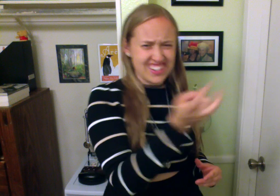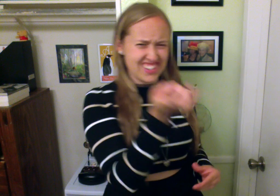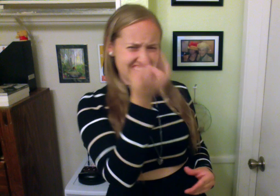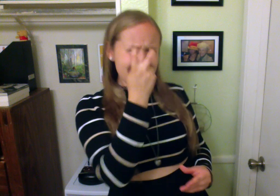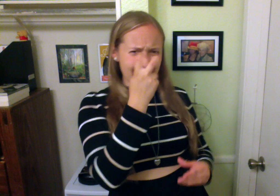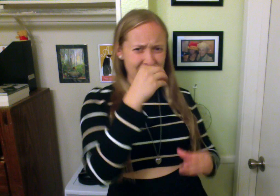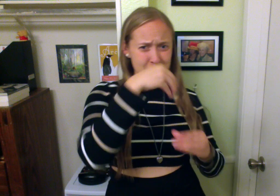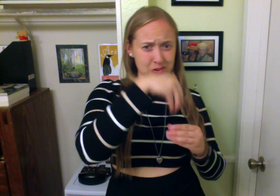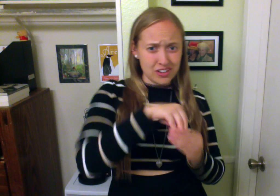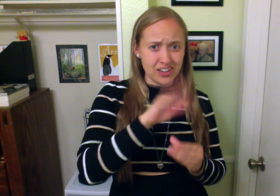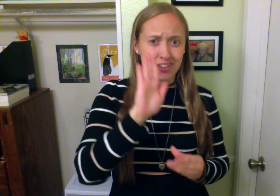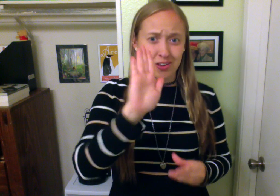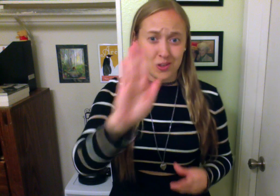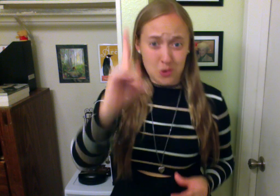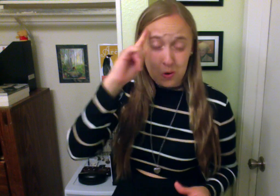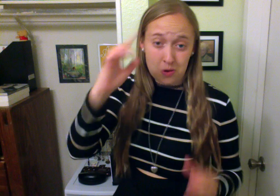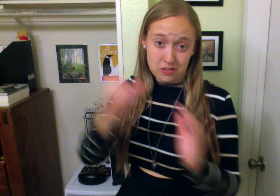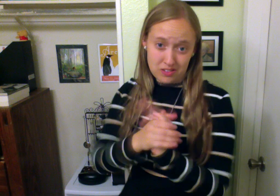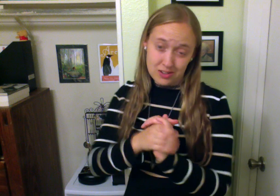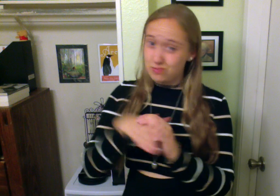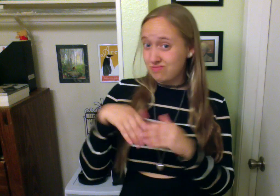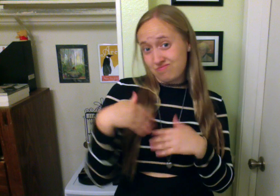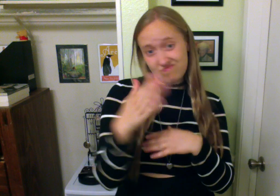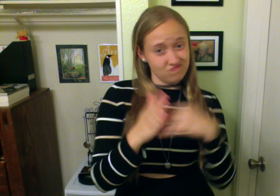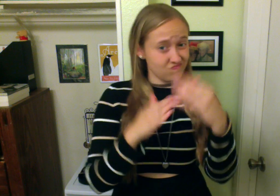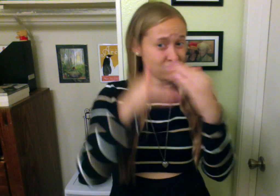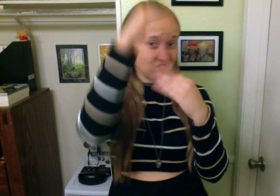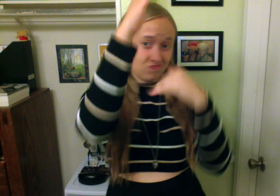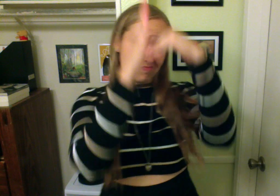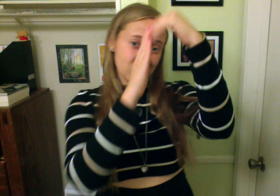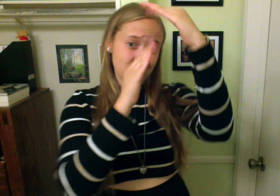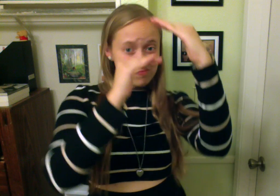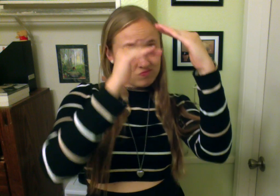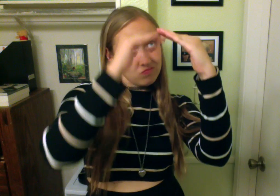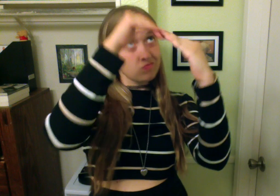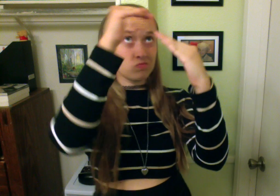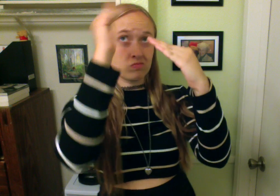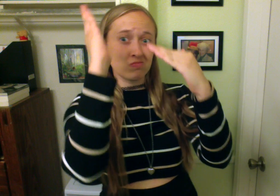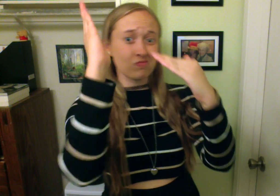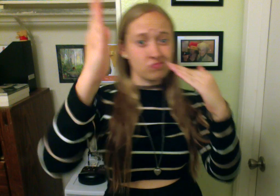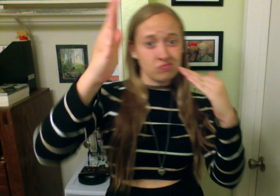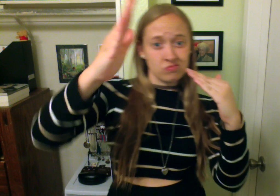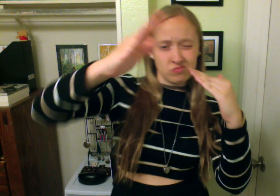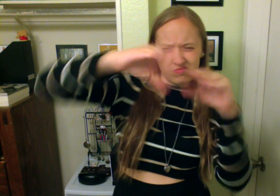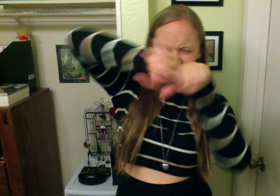Doubt in your faith What you built you lay to